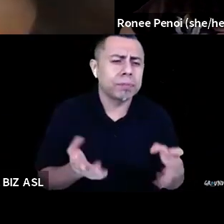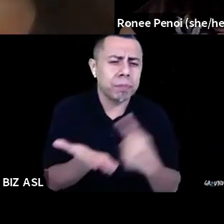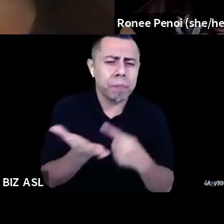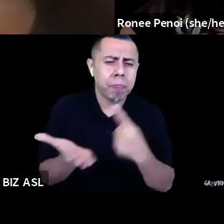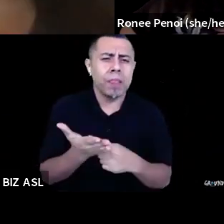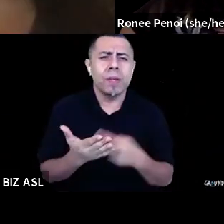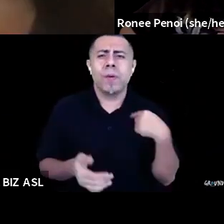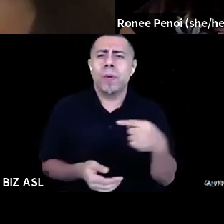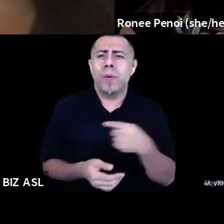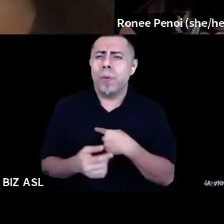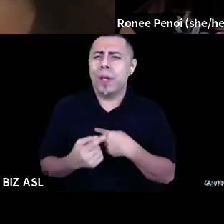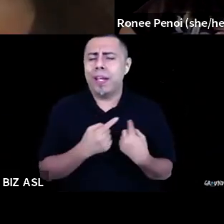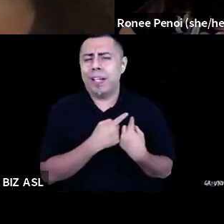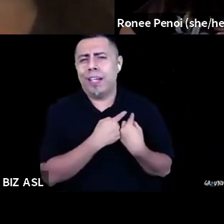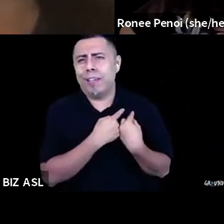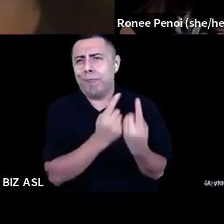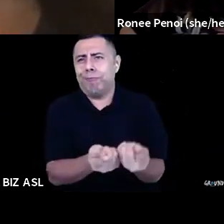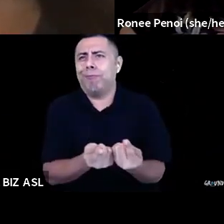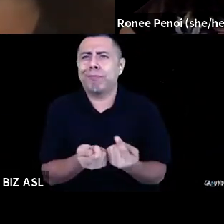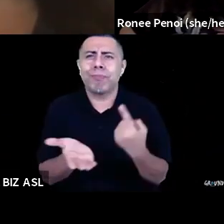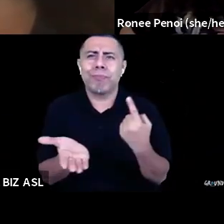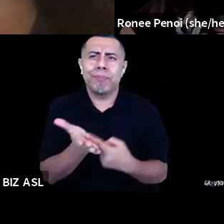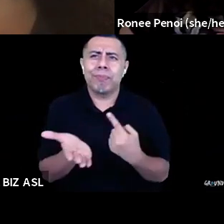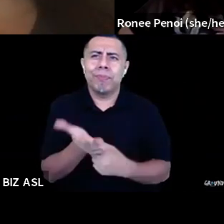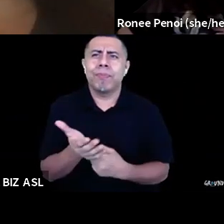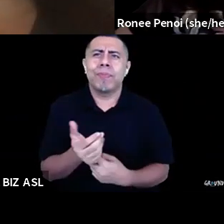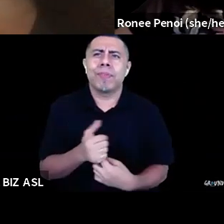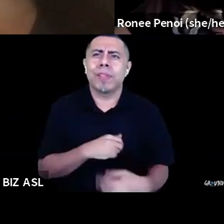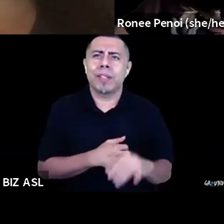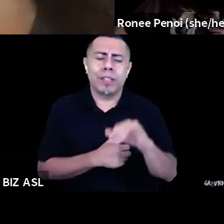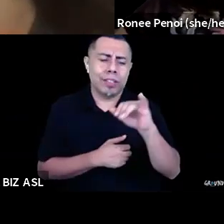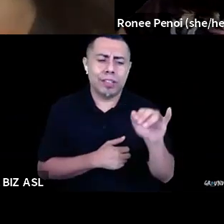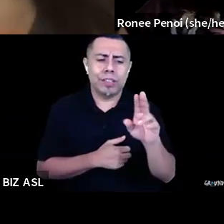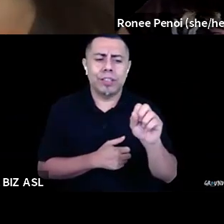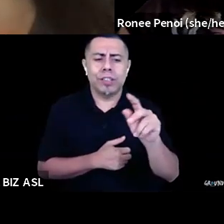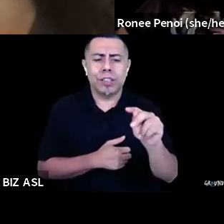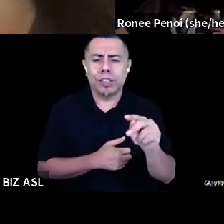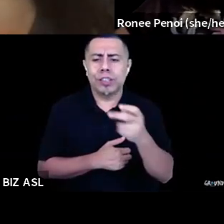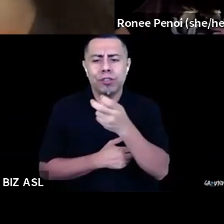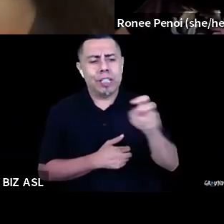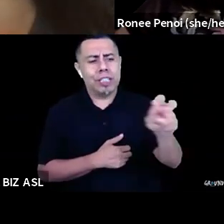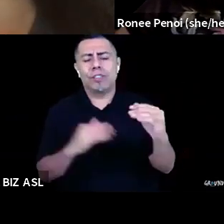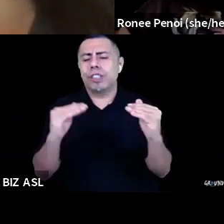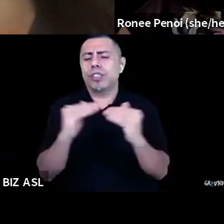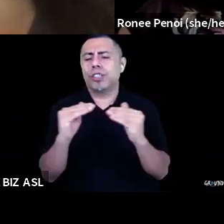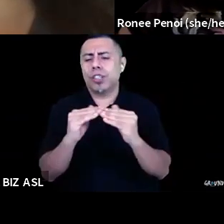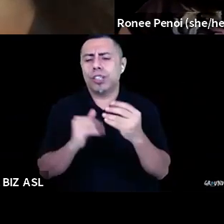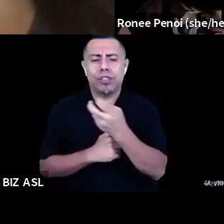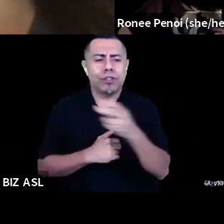skirting around, um, the just transition framework, which we had suggested reading or taking a look at the movement